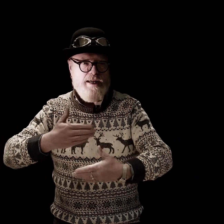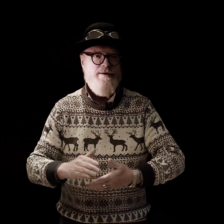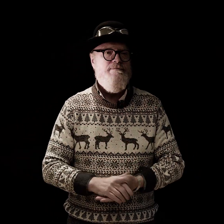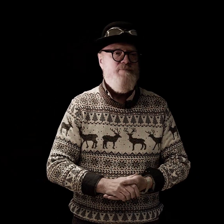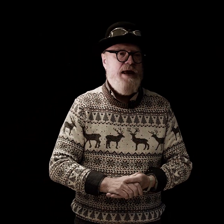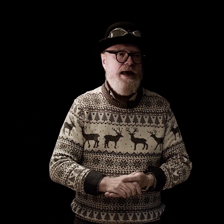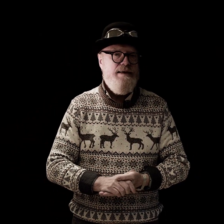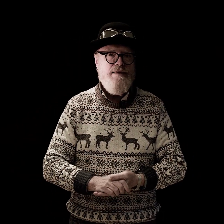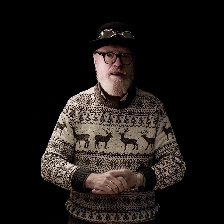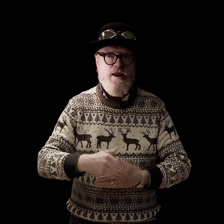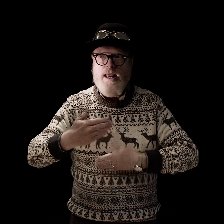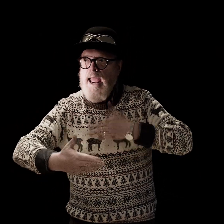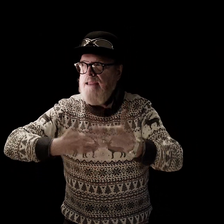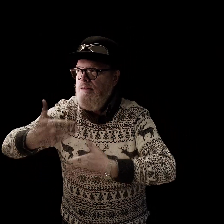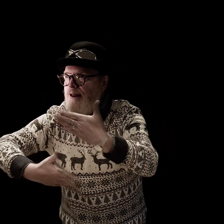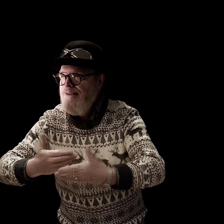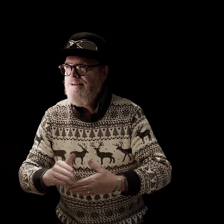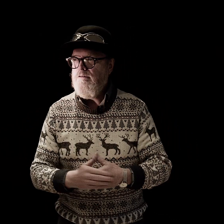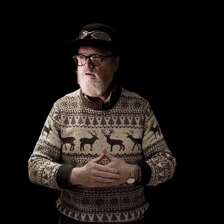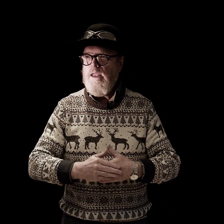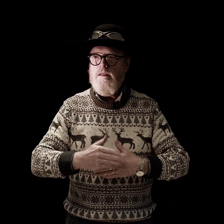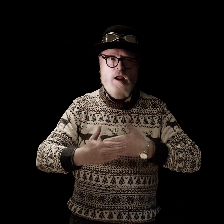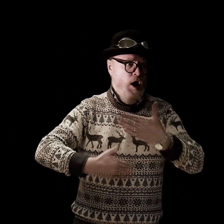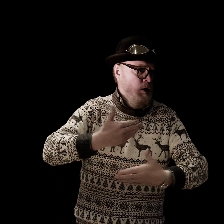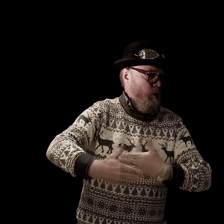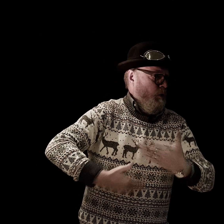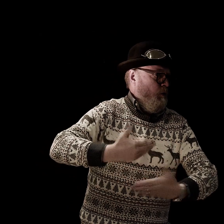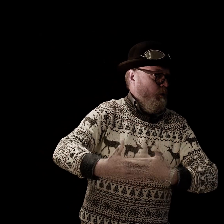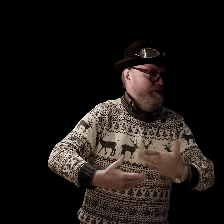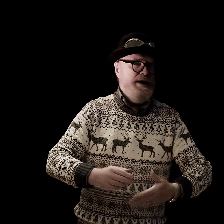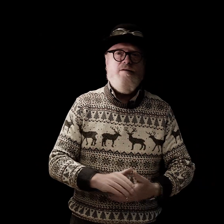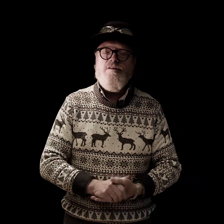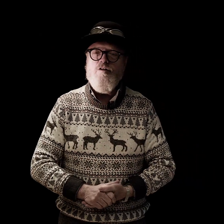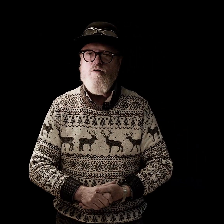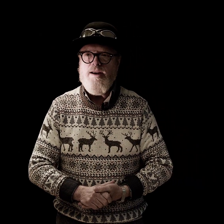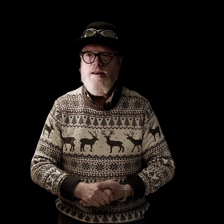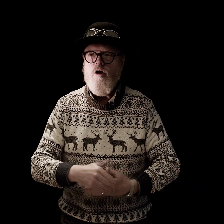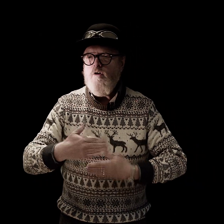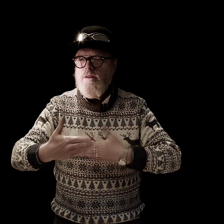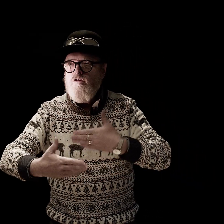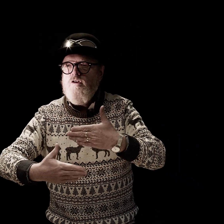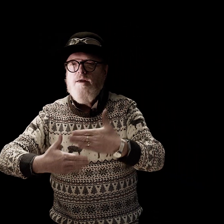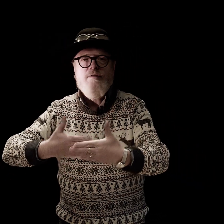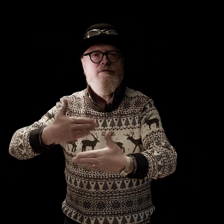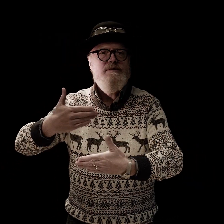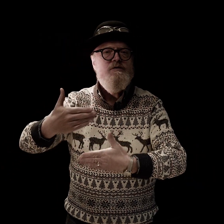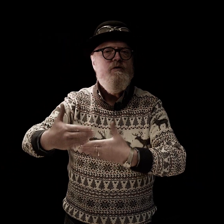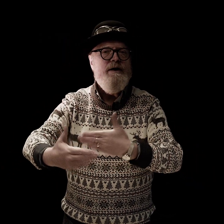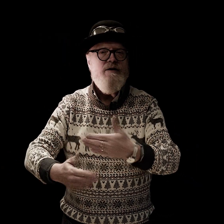and is it an exciting story is it all worrying story or is it just a story going